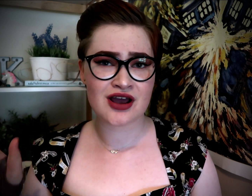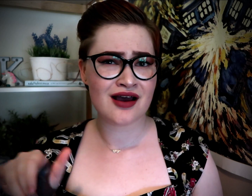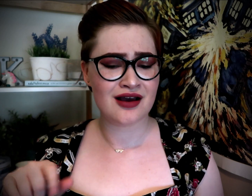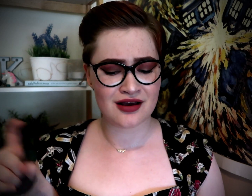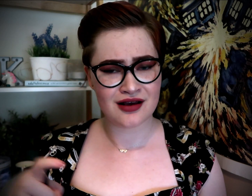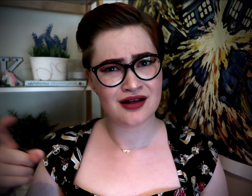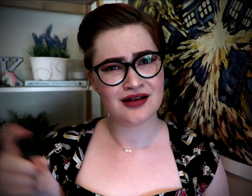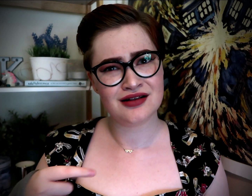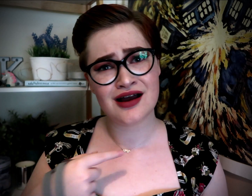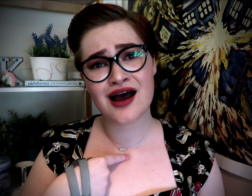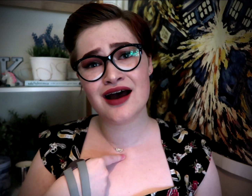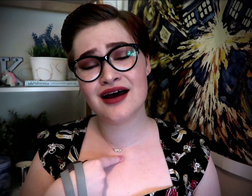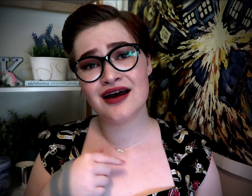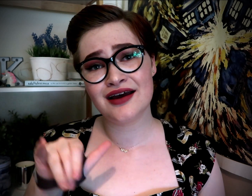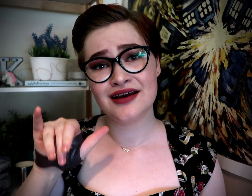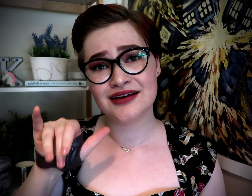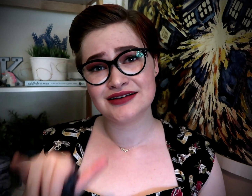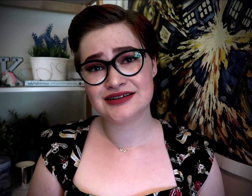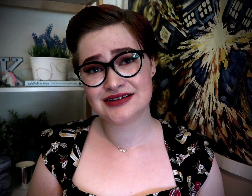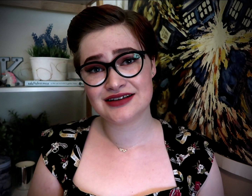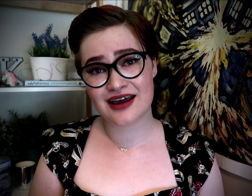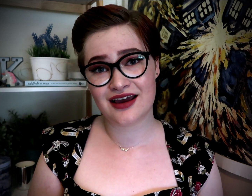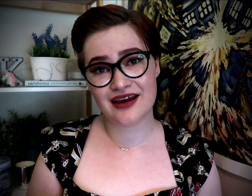I stay?